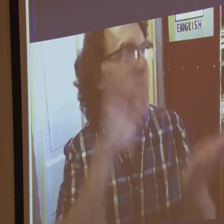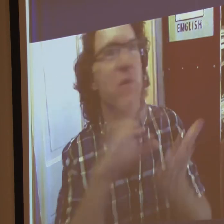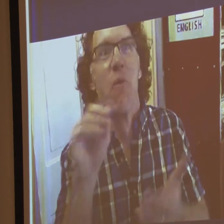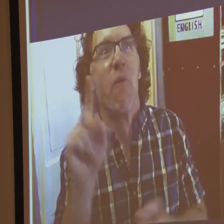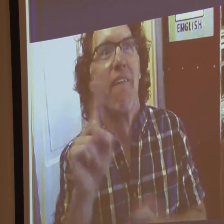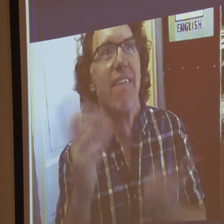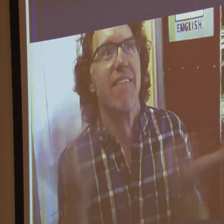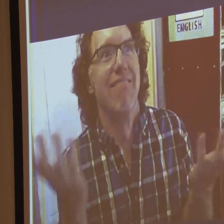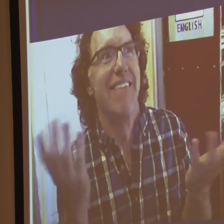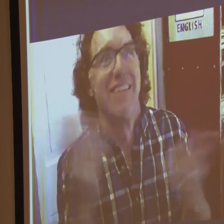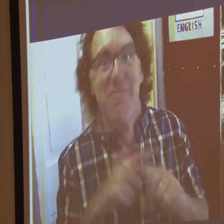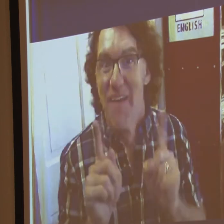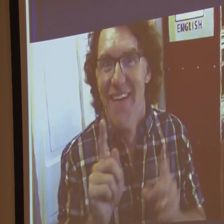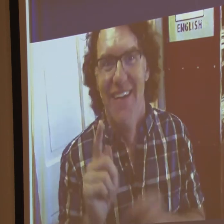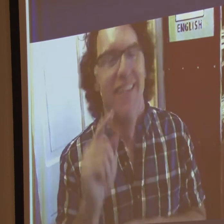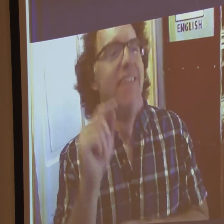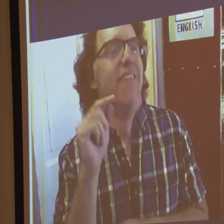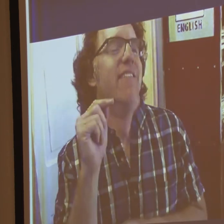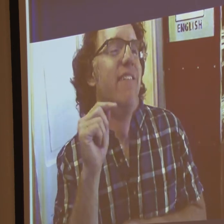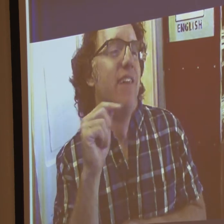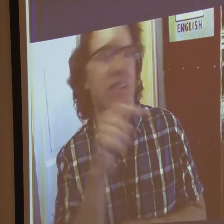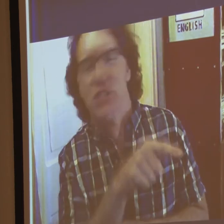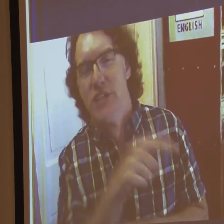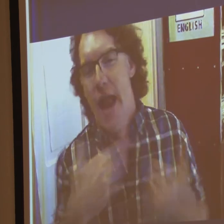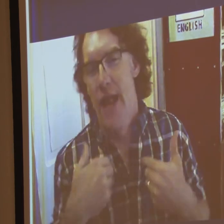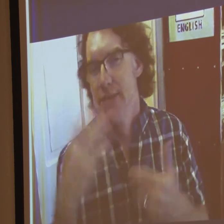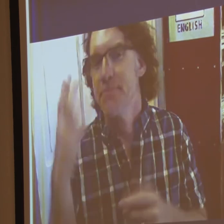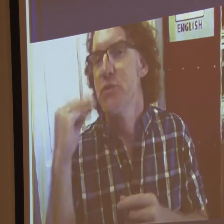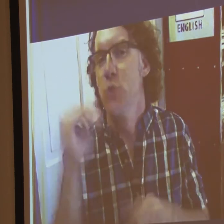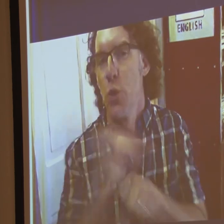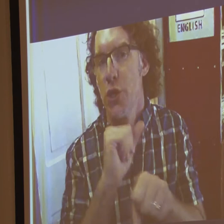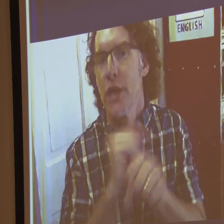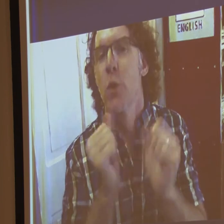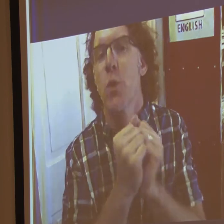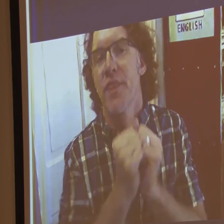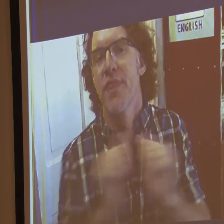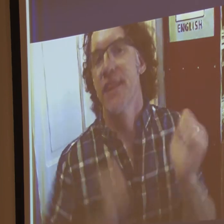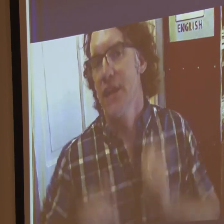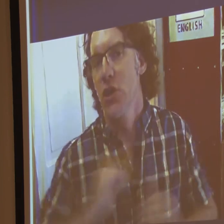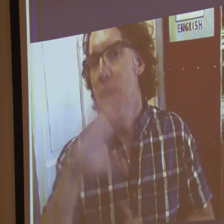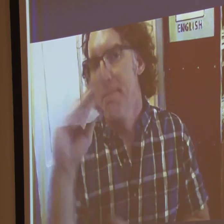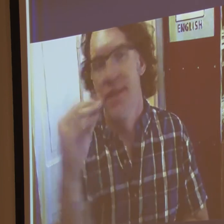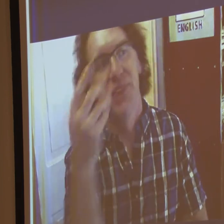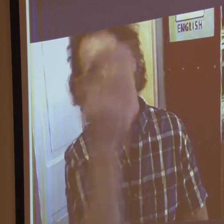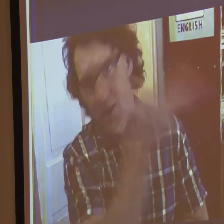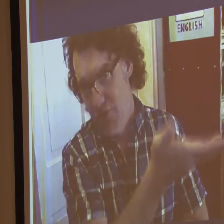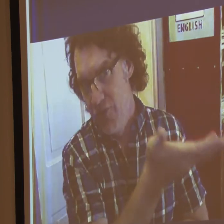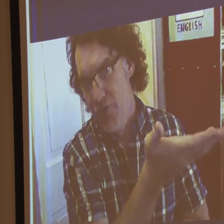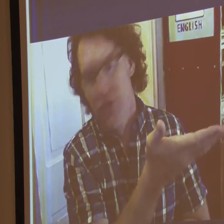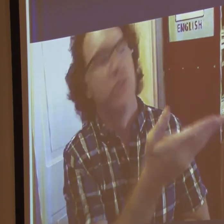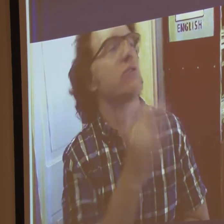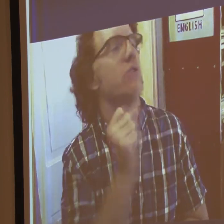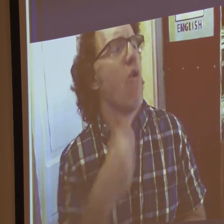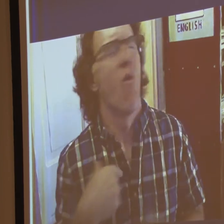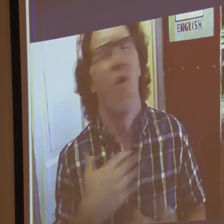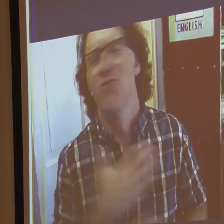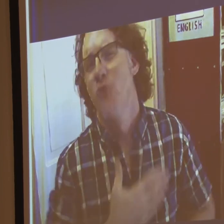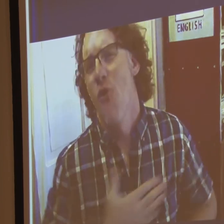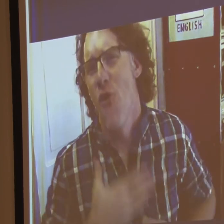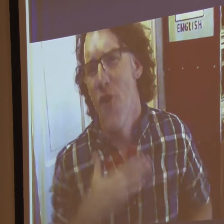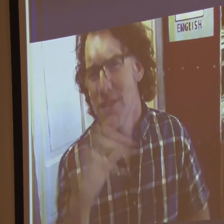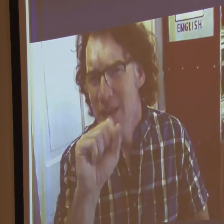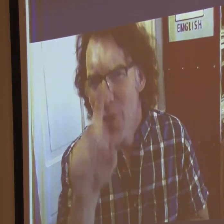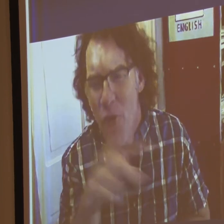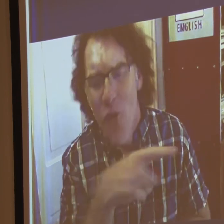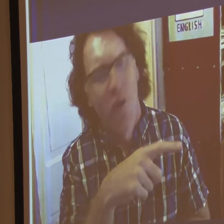why? That's weird. I to South Dakota. And that's because Kay got a job as an